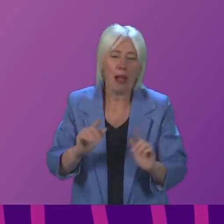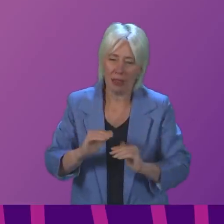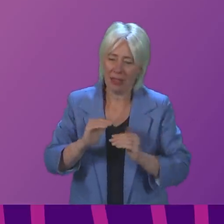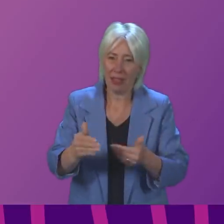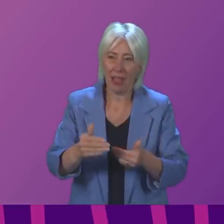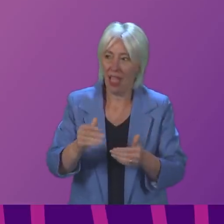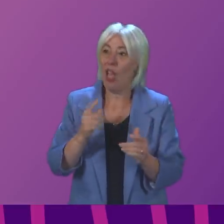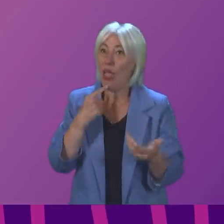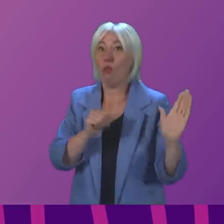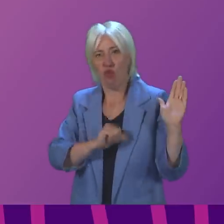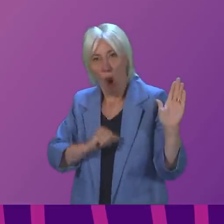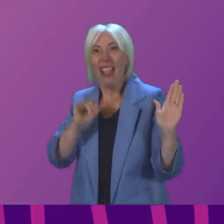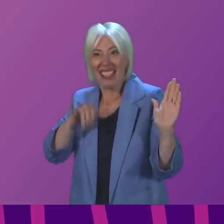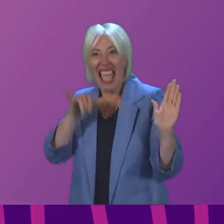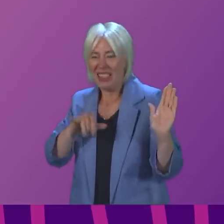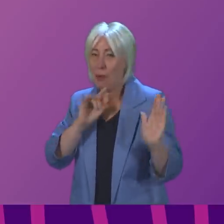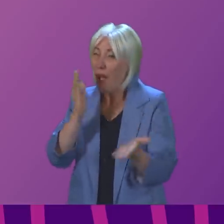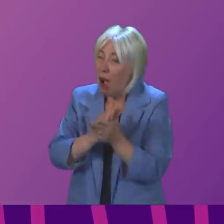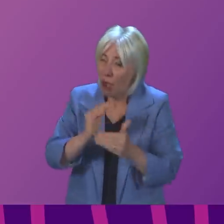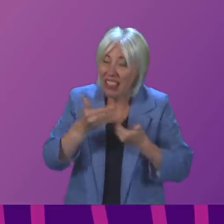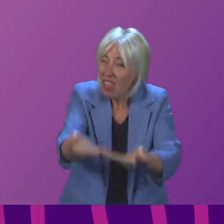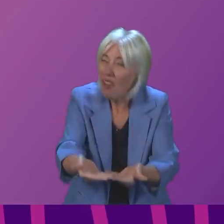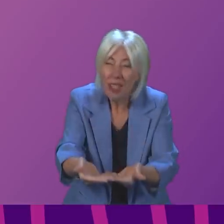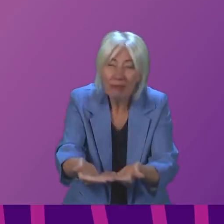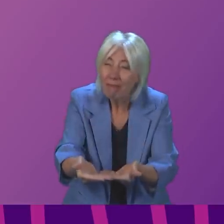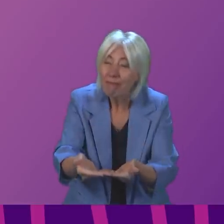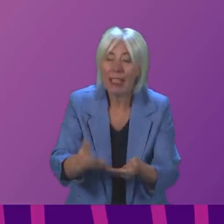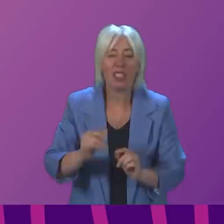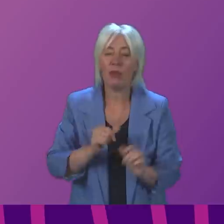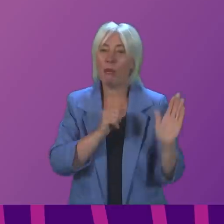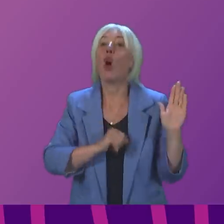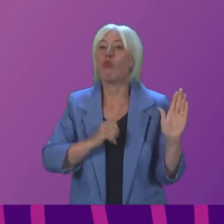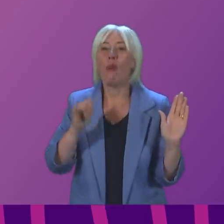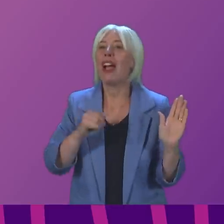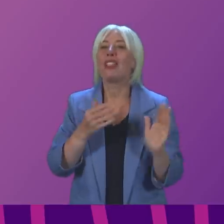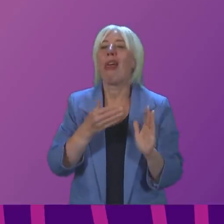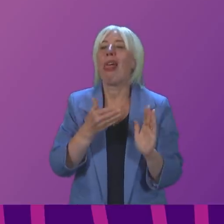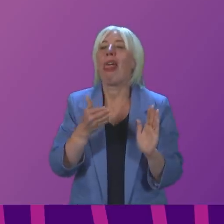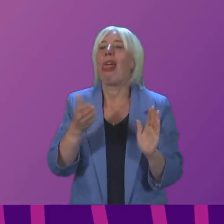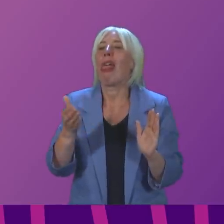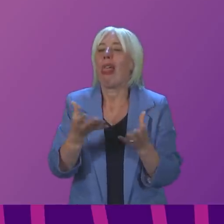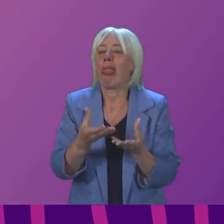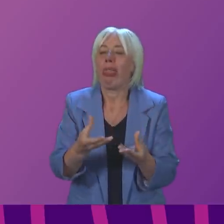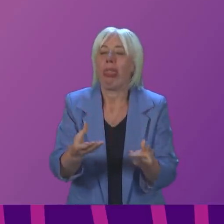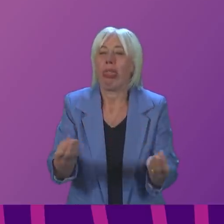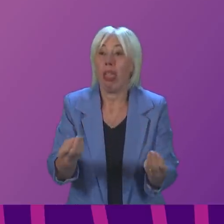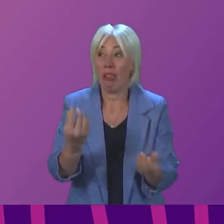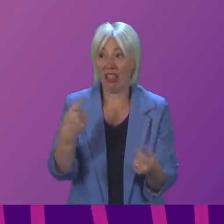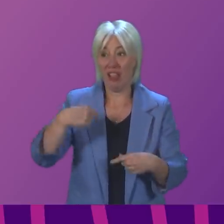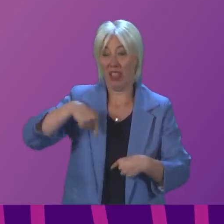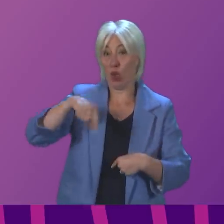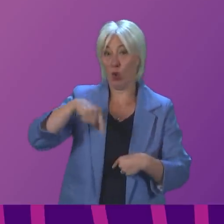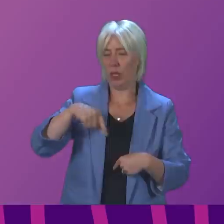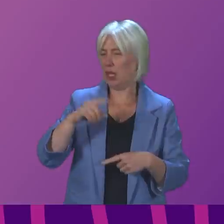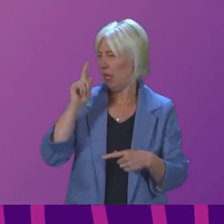practice. Because what we often find is either that the promises don't materialise. To go on another issue, earlier this weekend, was put